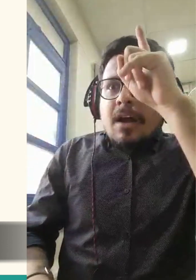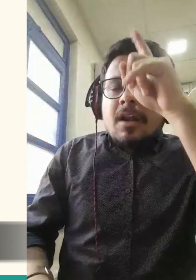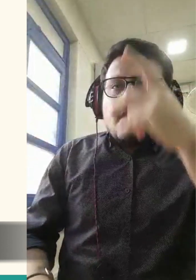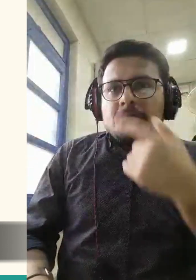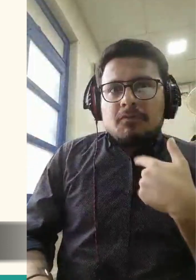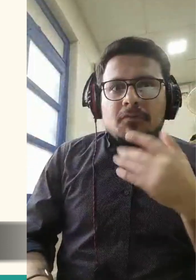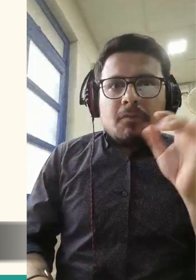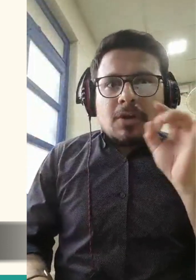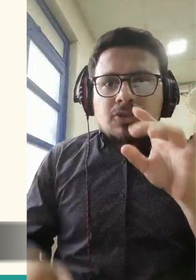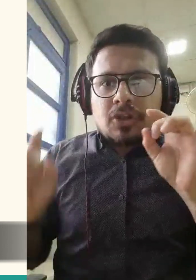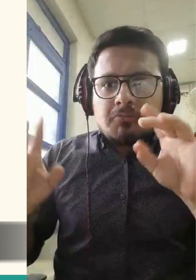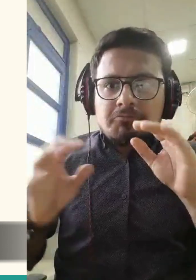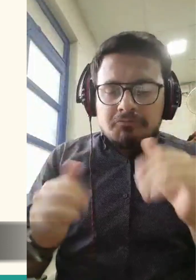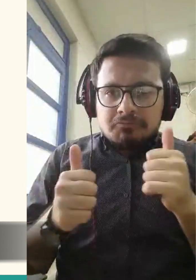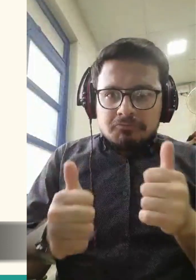freely with reason.